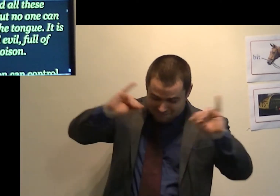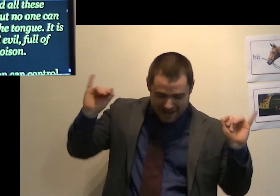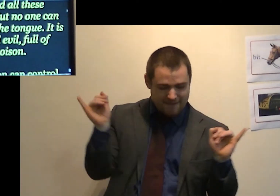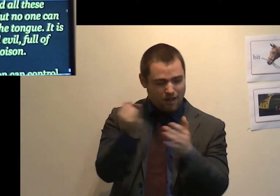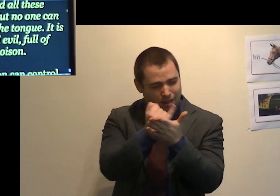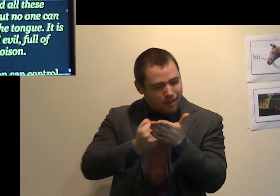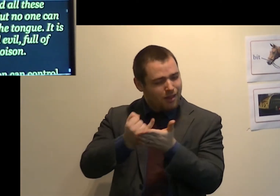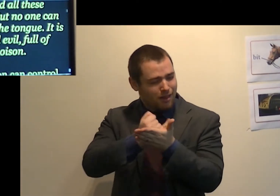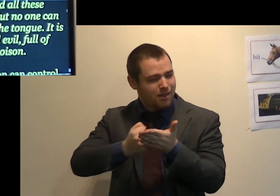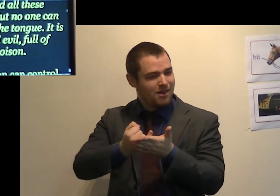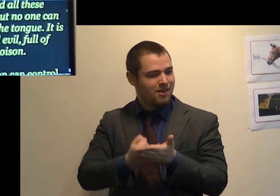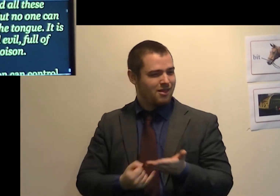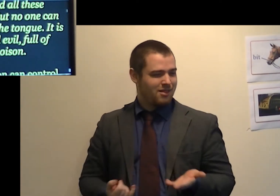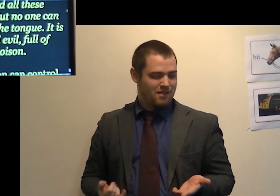full of deadly poison.